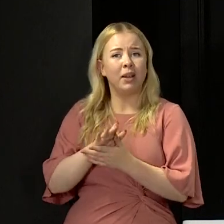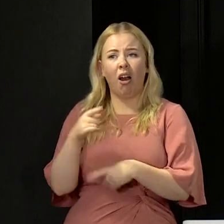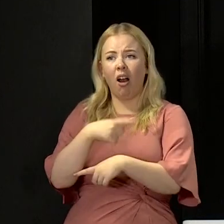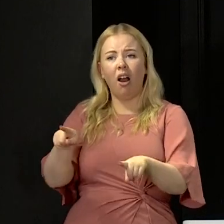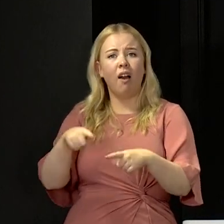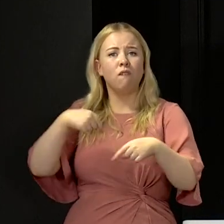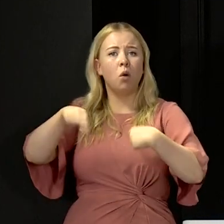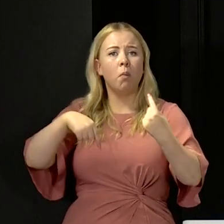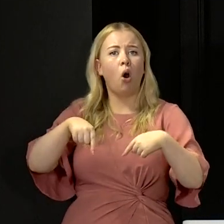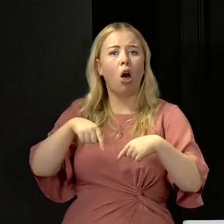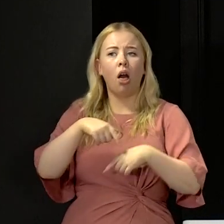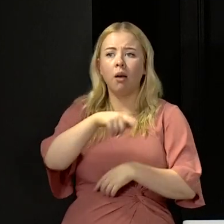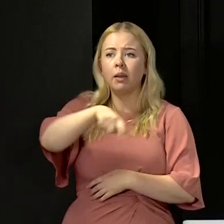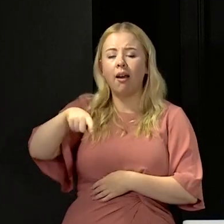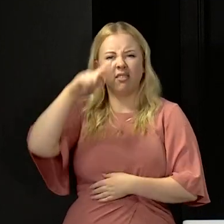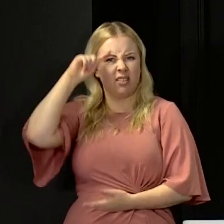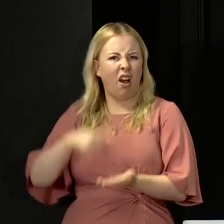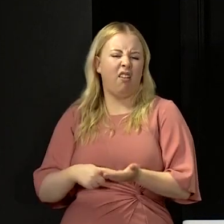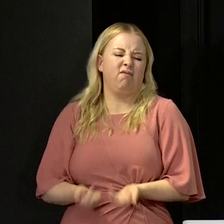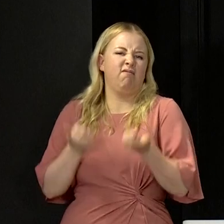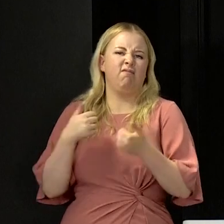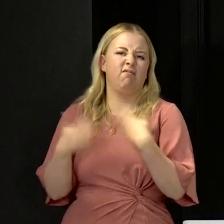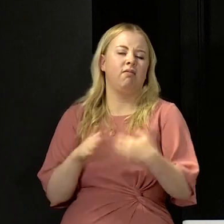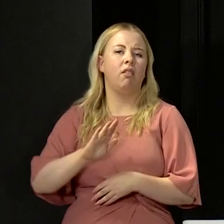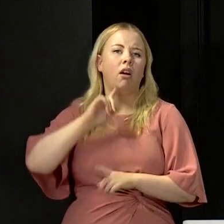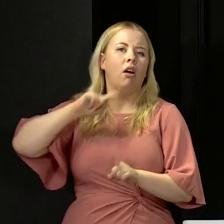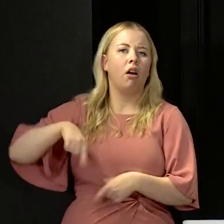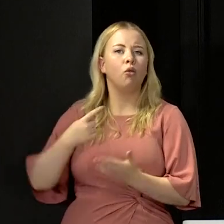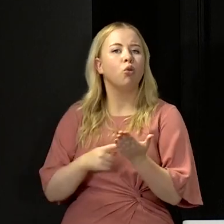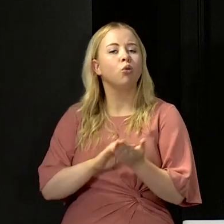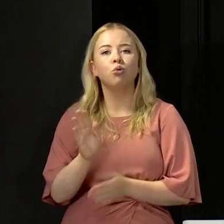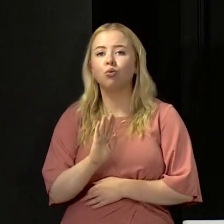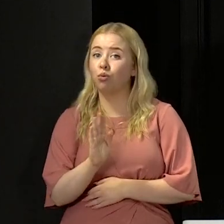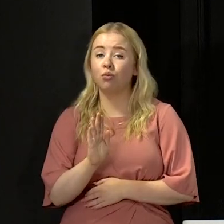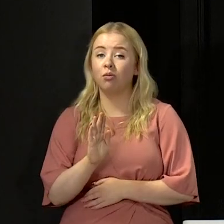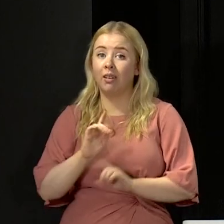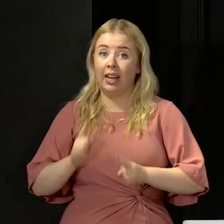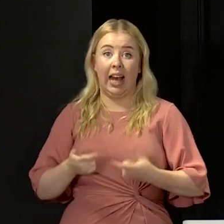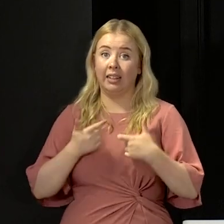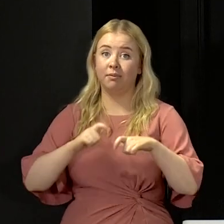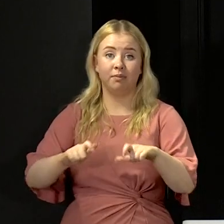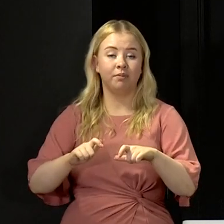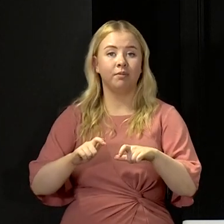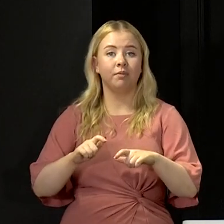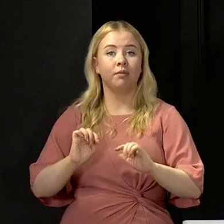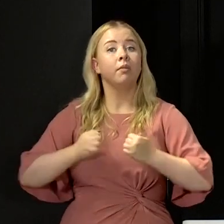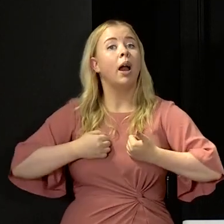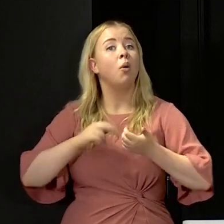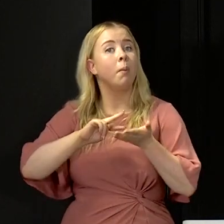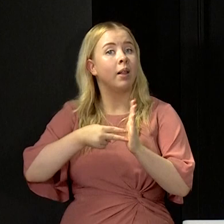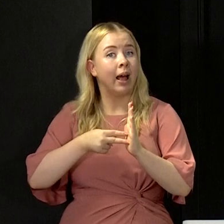just deciding that they're not going to bother. So this can't go on. What are going to do about it?